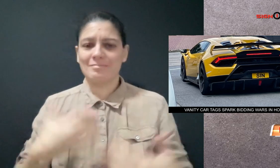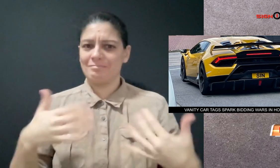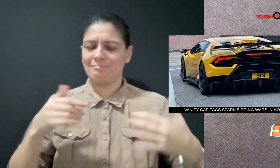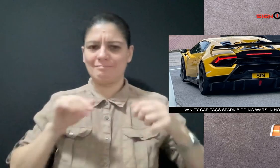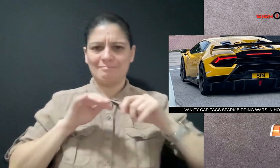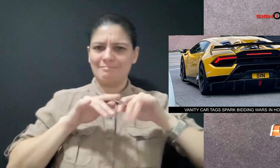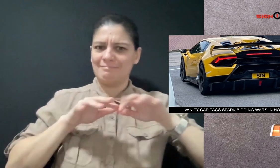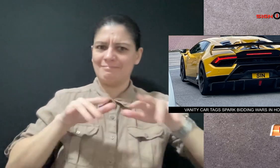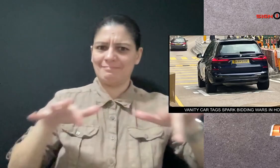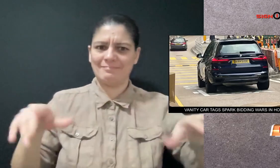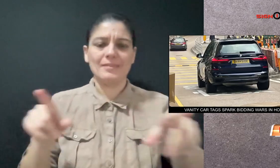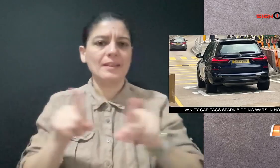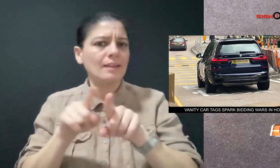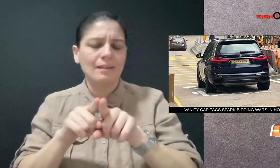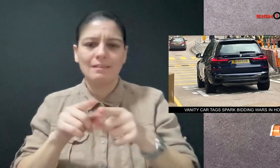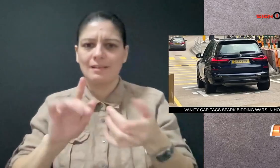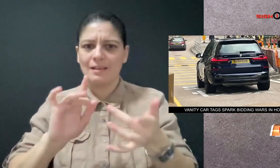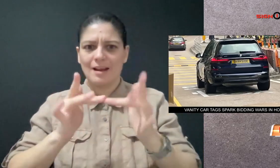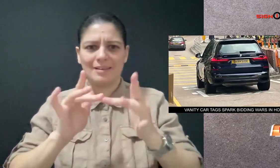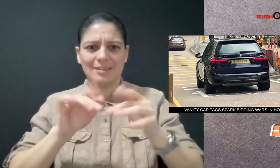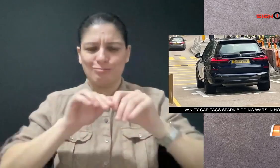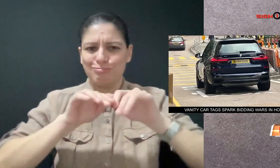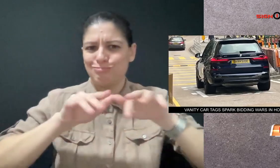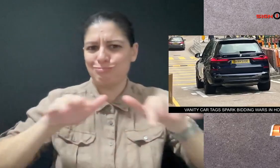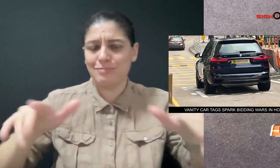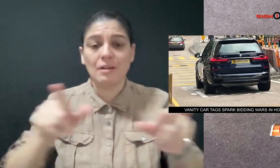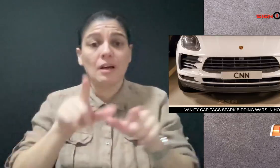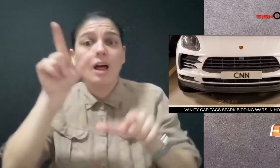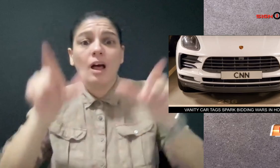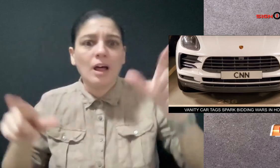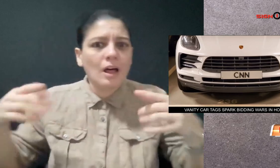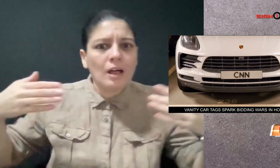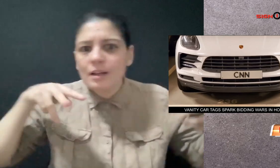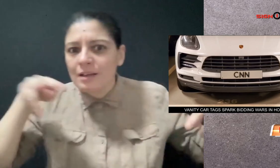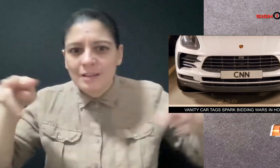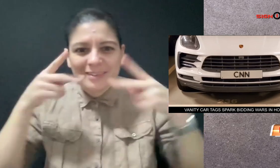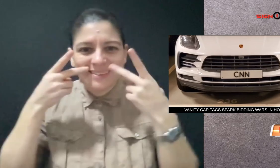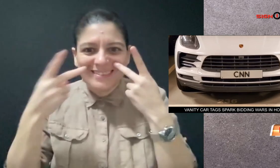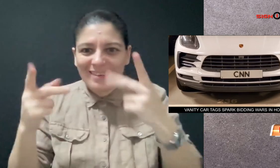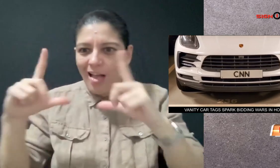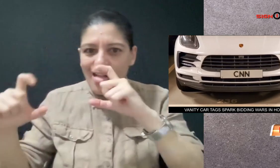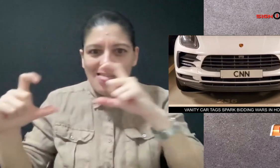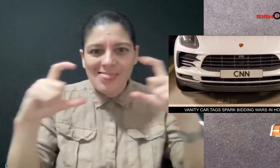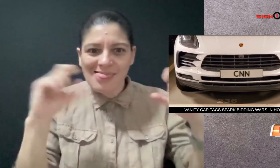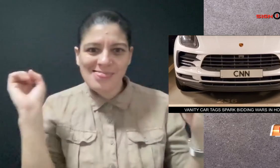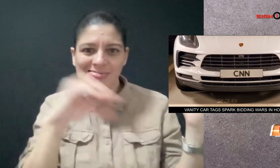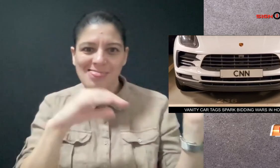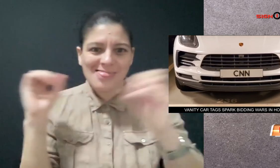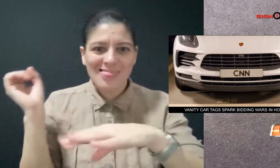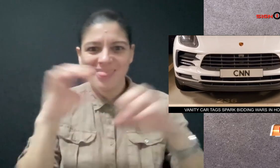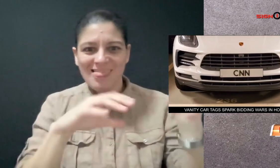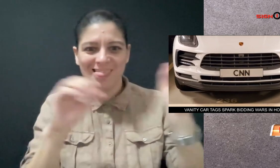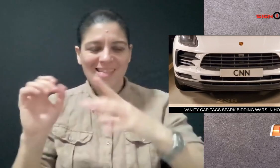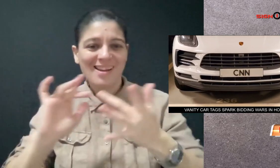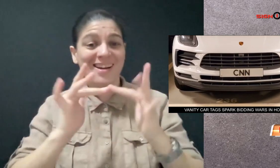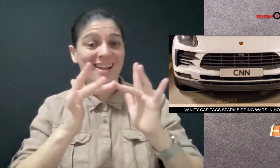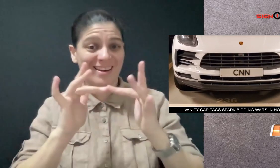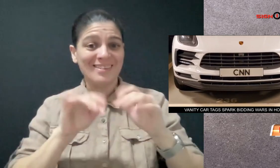The phenomenon has also sparked social media accounts where tag hunters share their finds